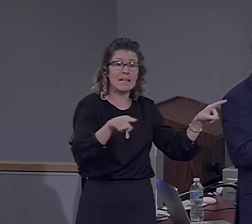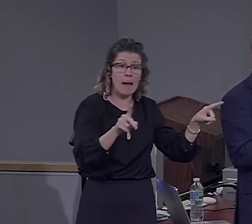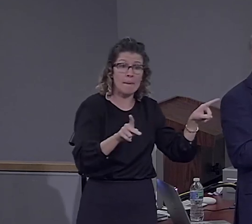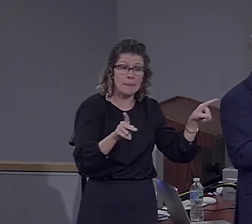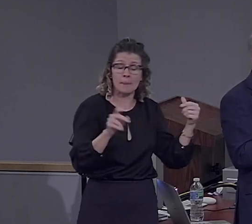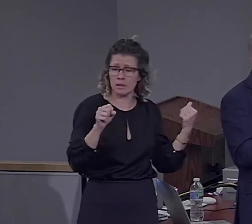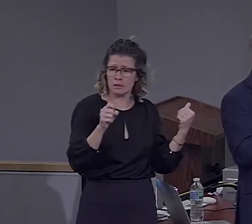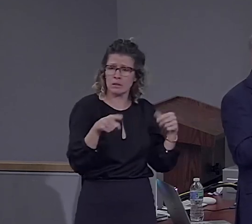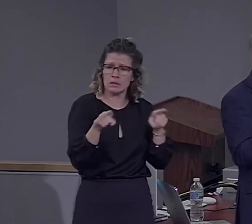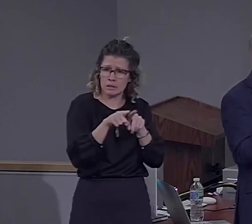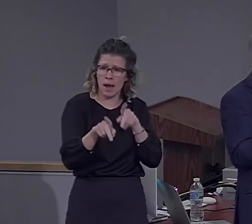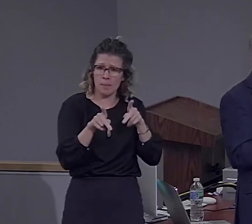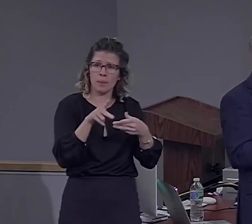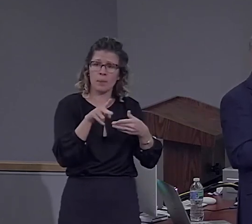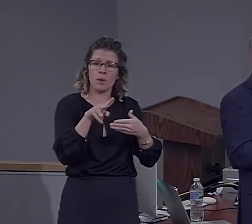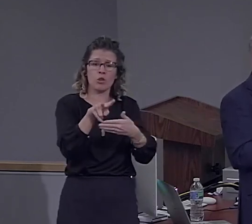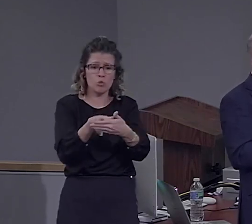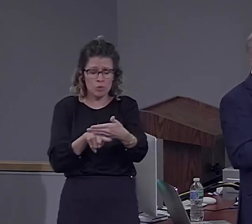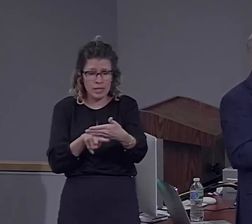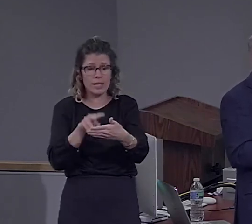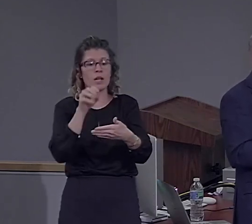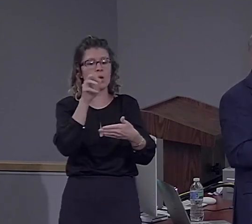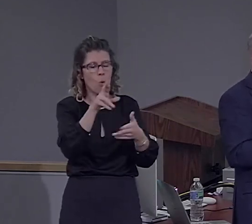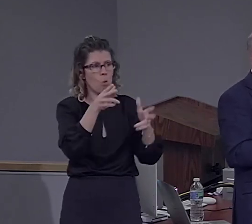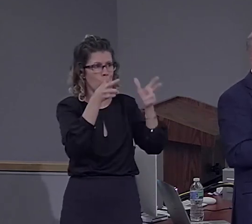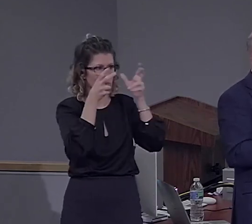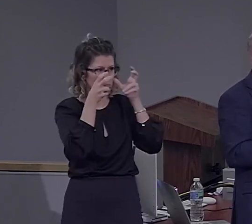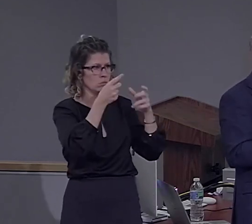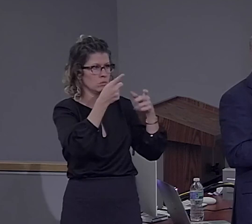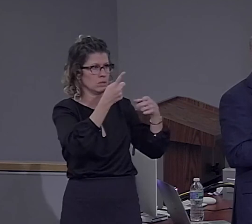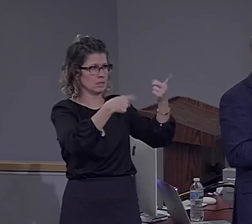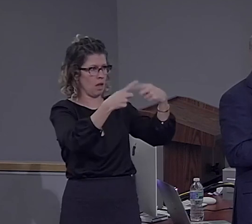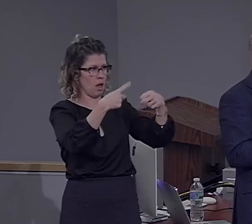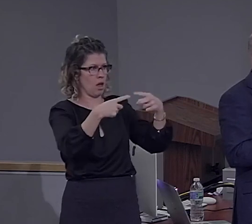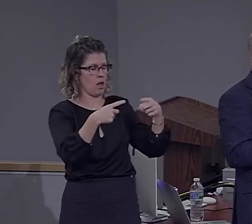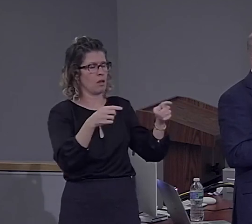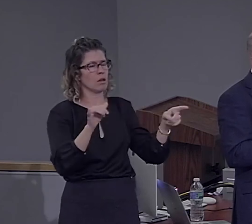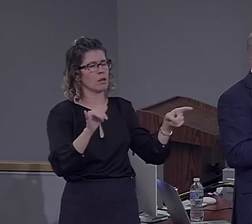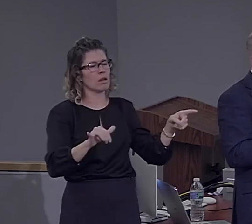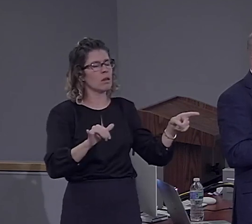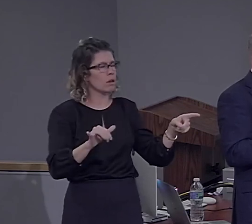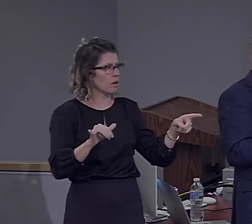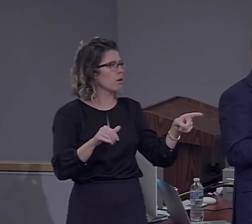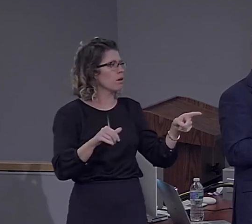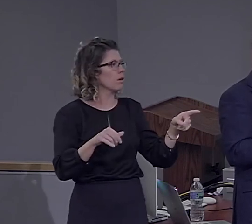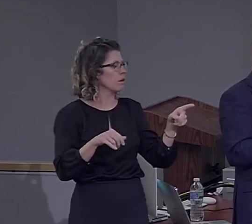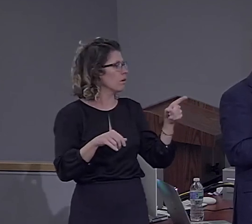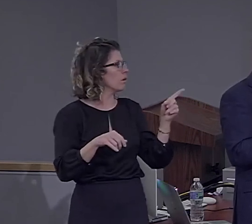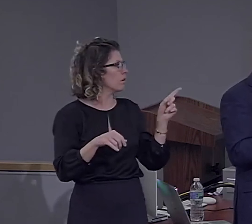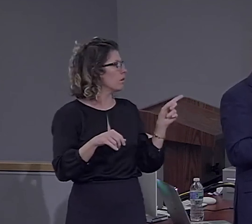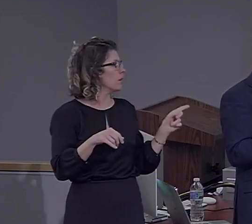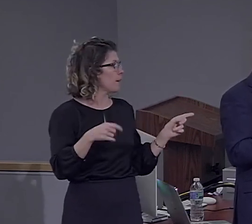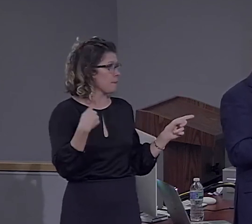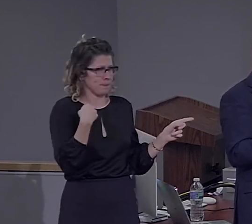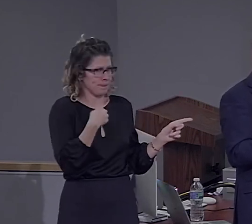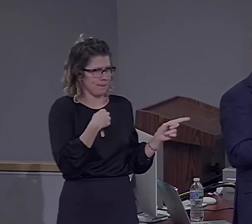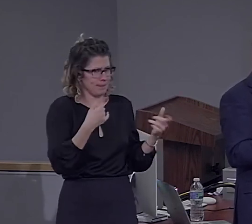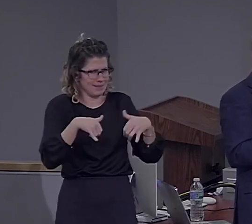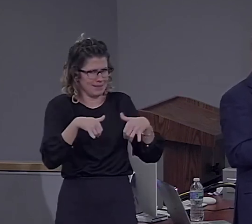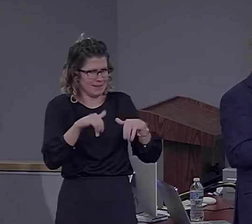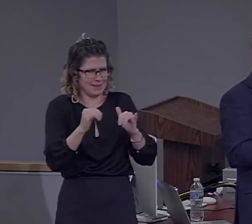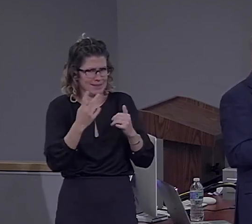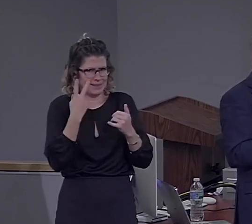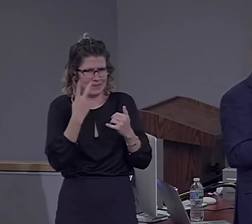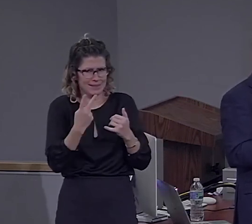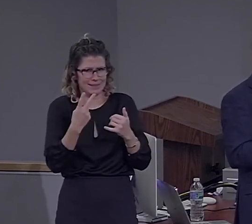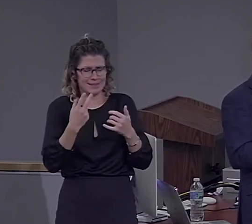reading or receiving sign language sentences. Okay. And we still found this strong